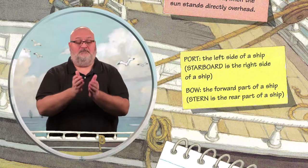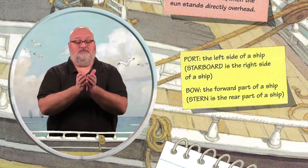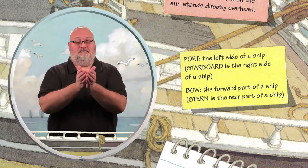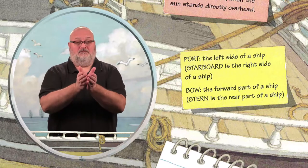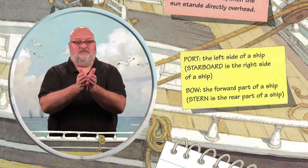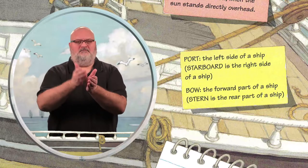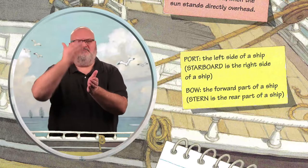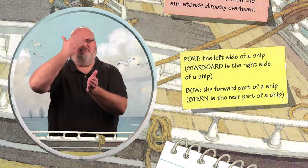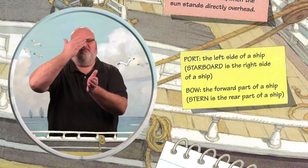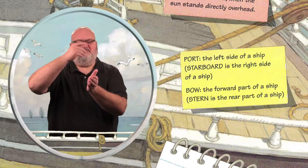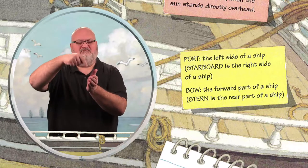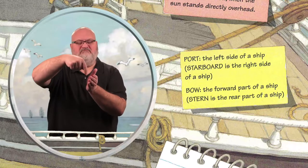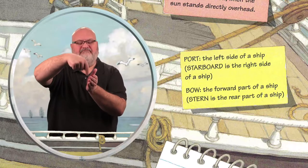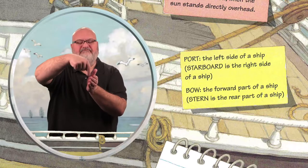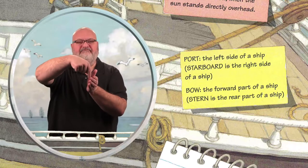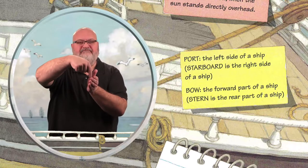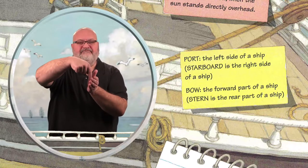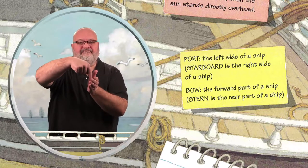Bow.